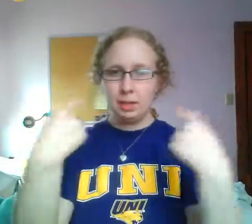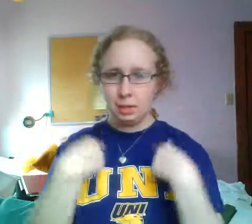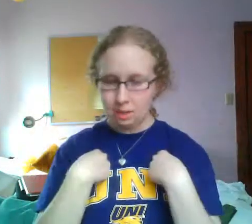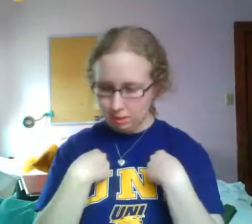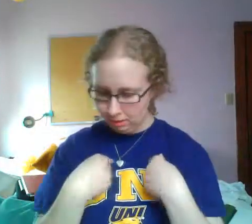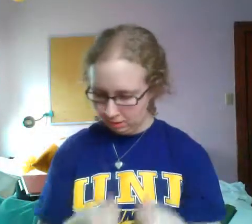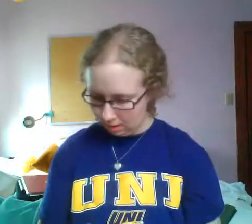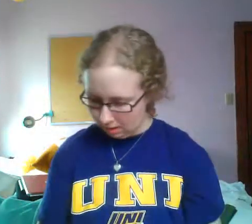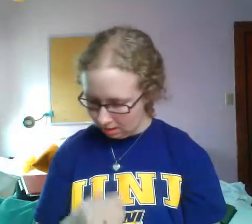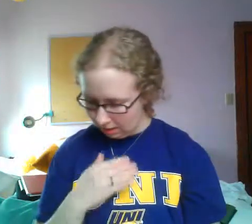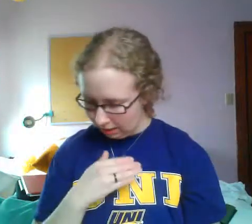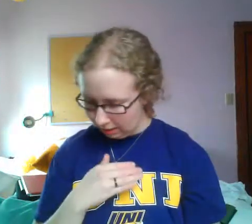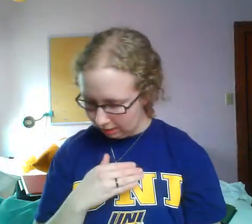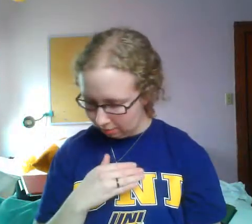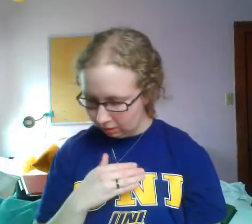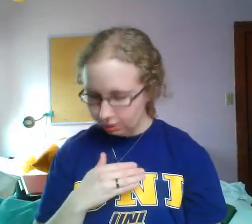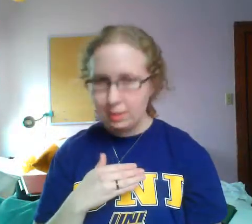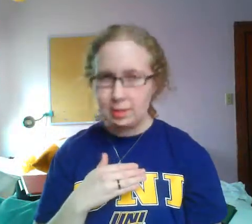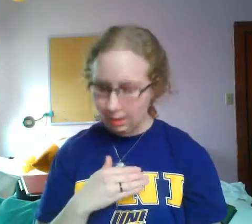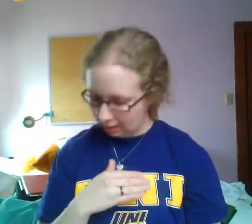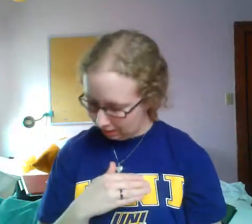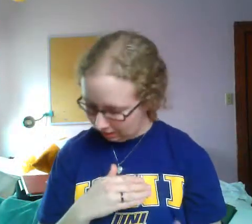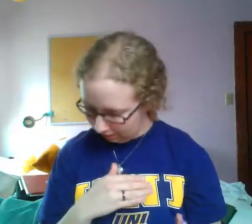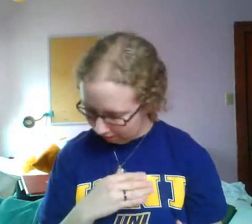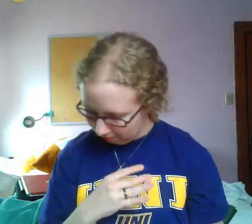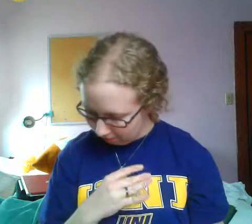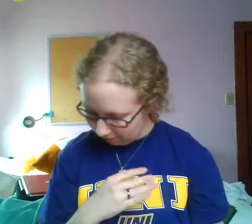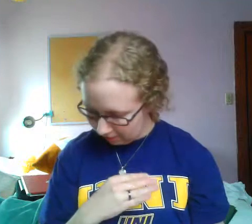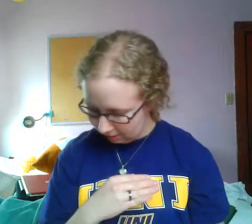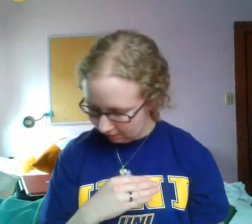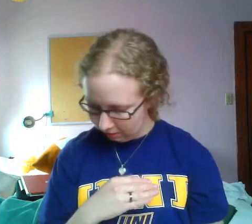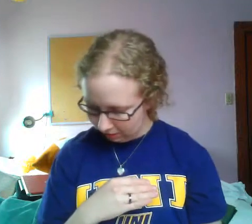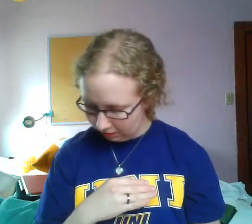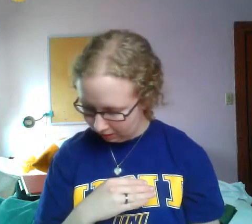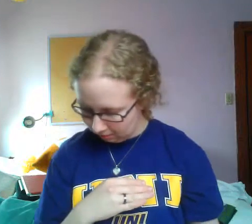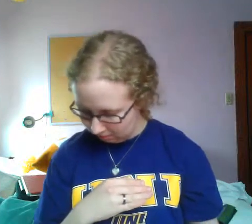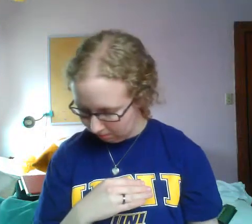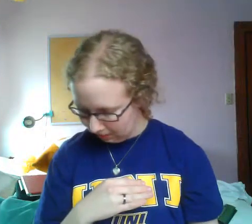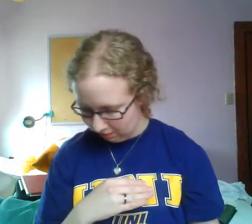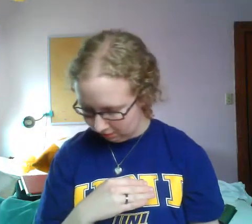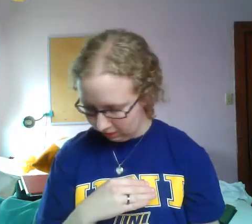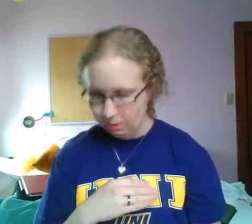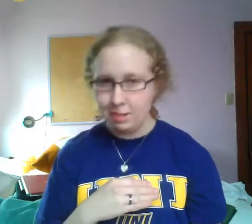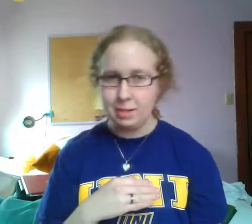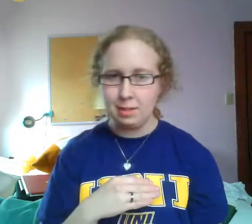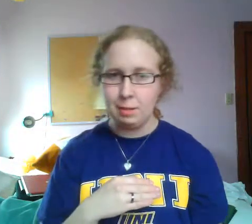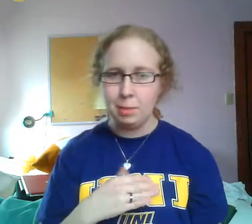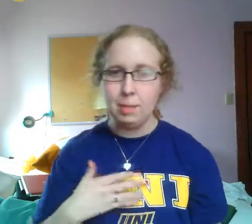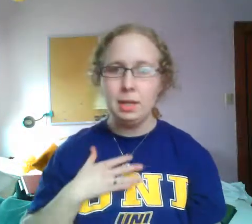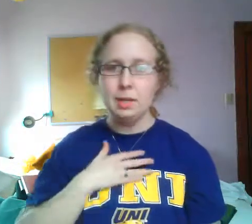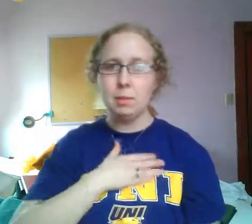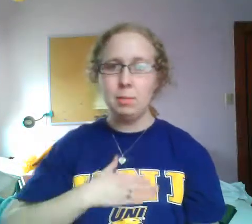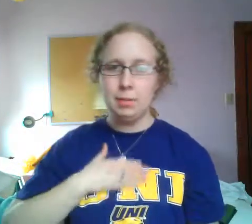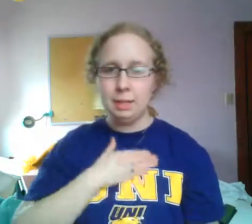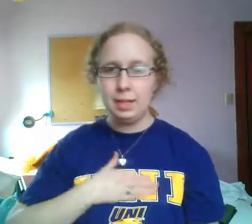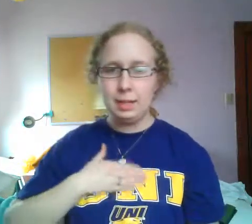nurse. And then while Chloe's saying, now, if you ain't serious about getting hitched with me, then don't tease me and just let me be, so please